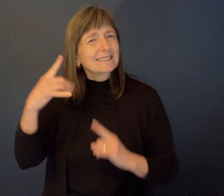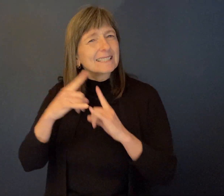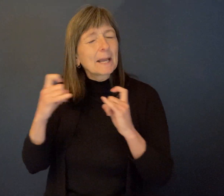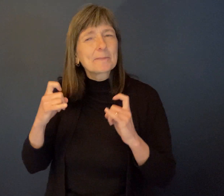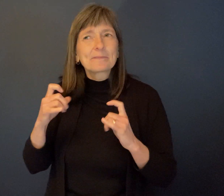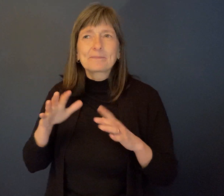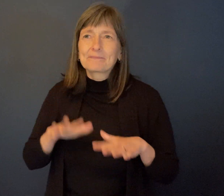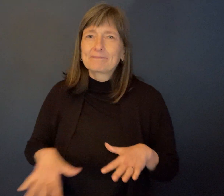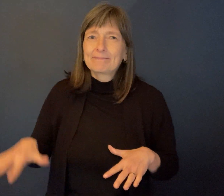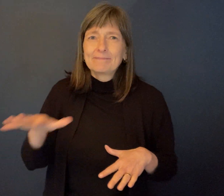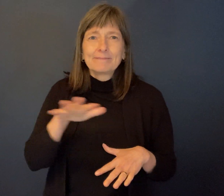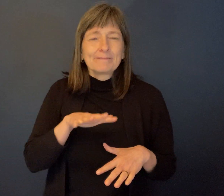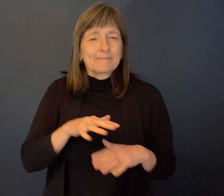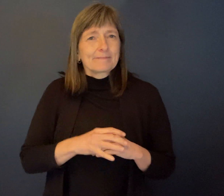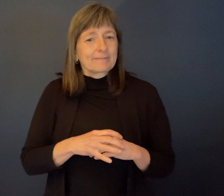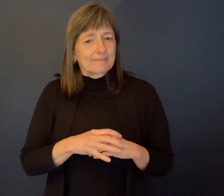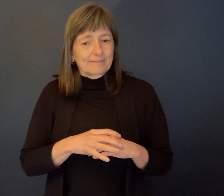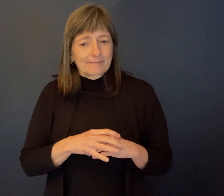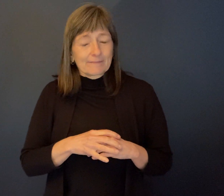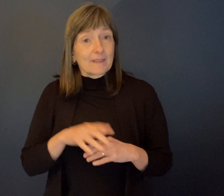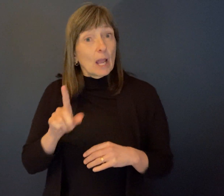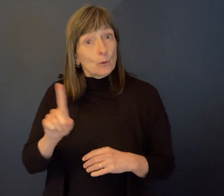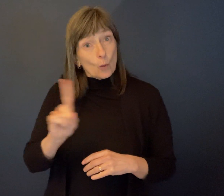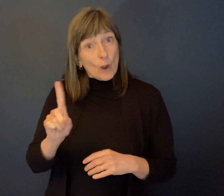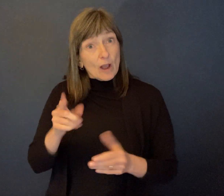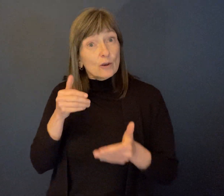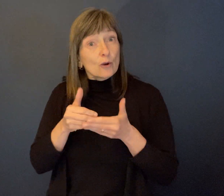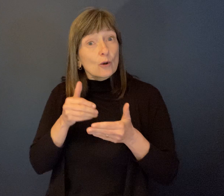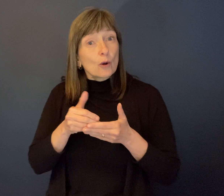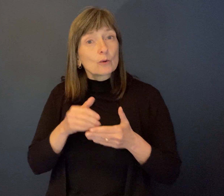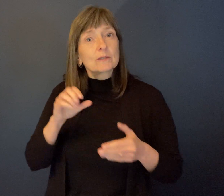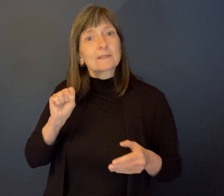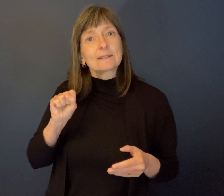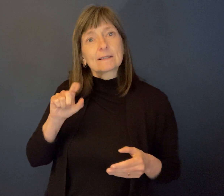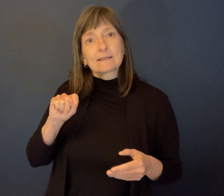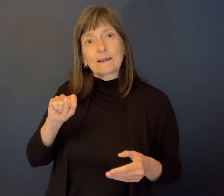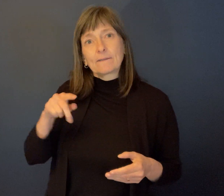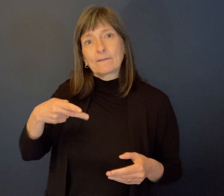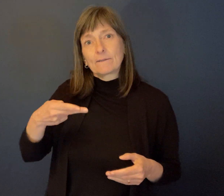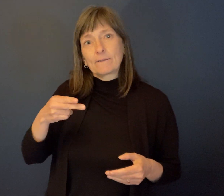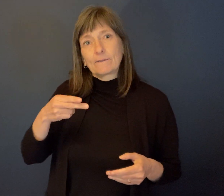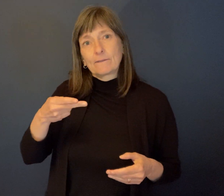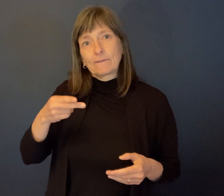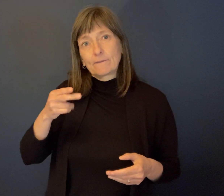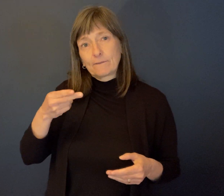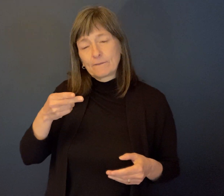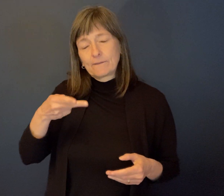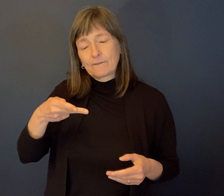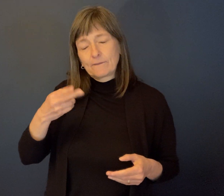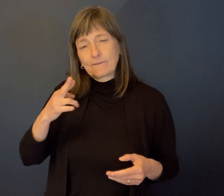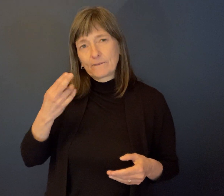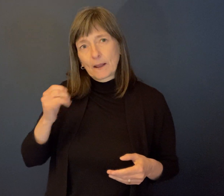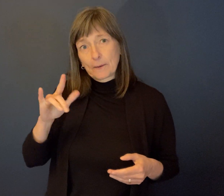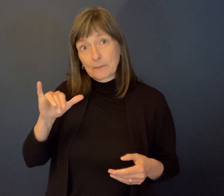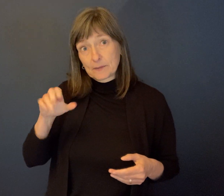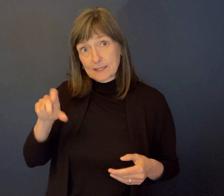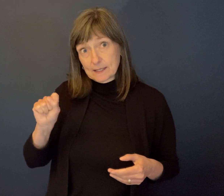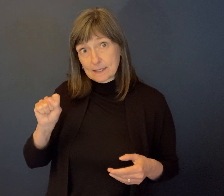off, Sunshine Camp was located close to St. Phillips. And the community at the time was very supportive of the camp.